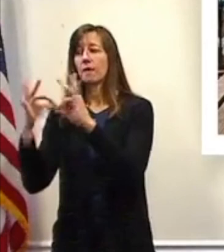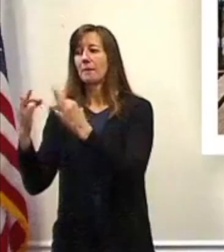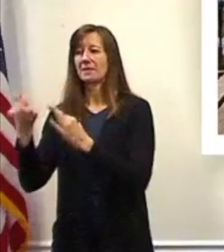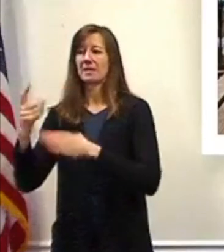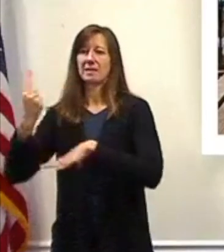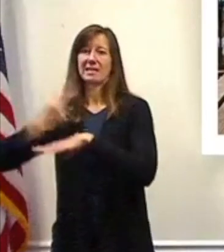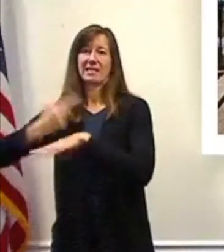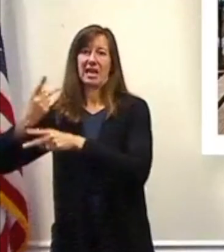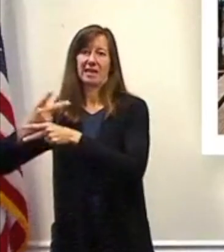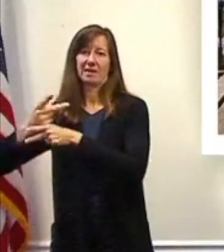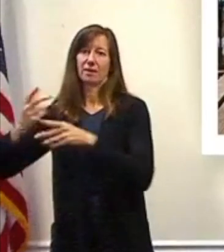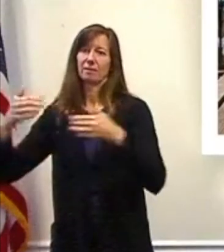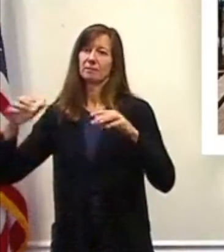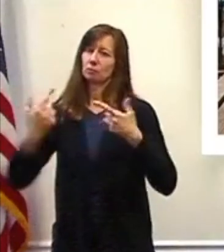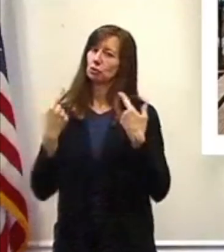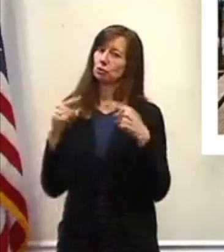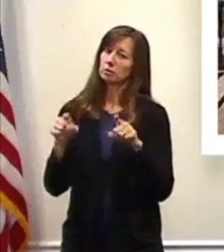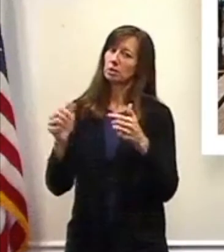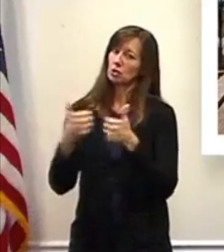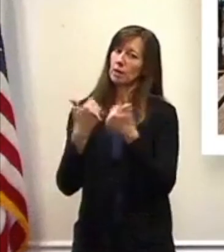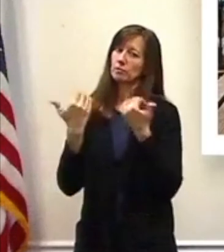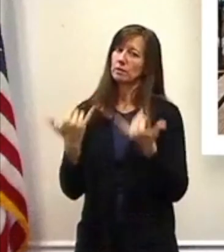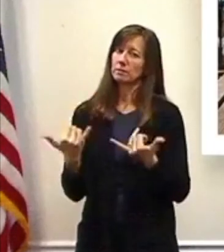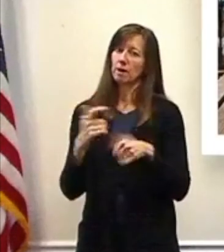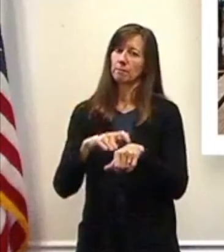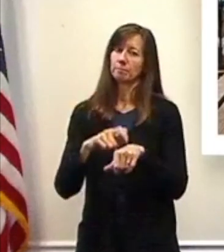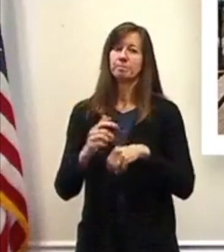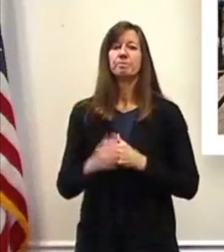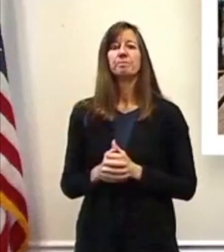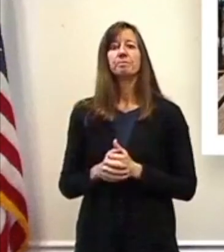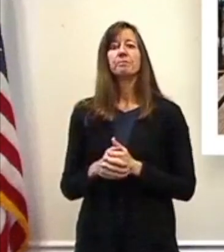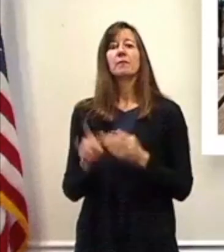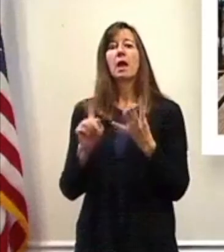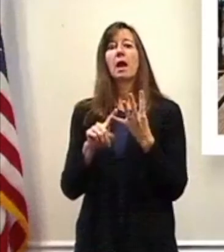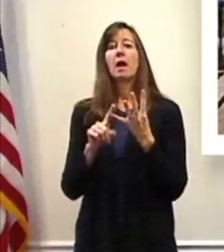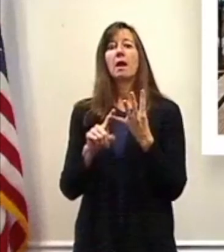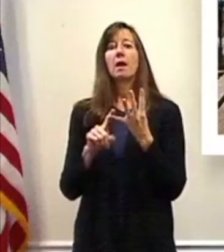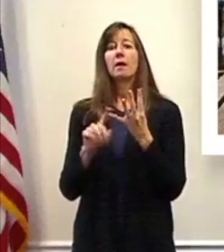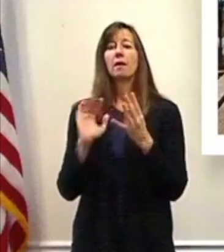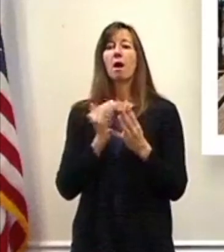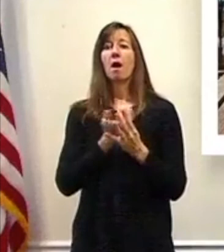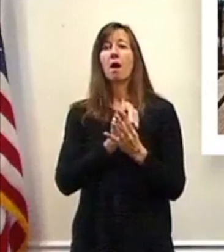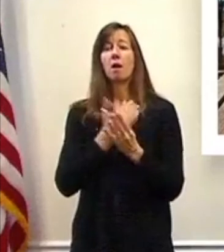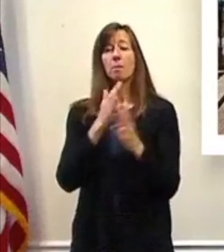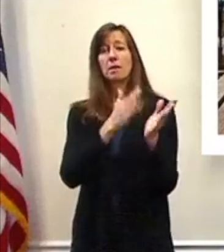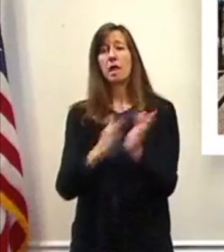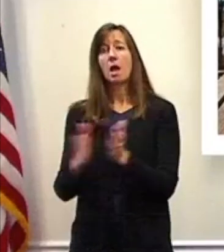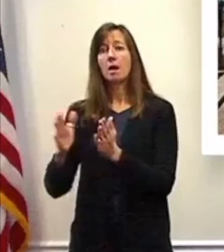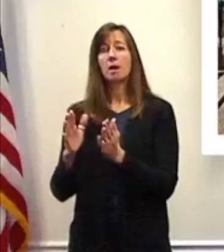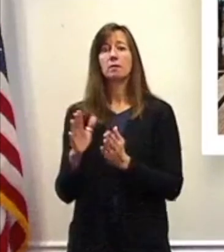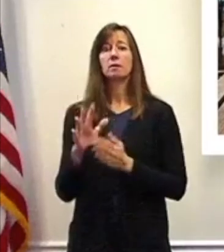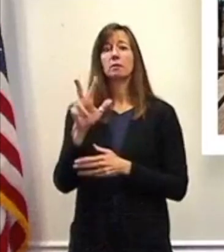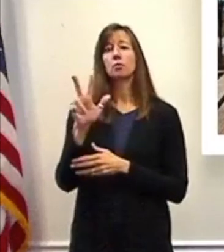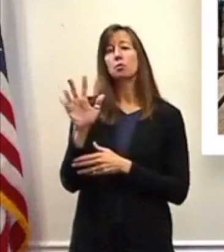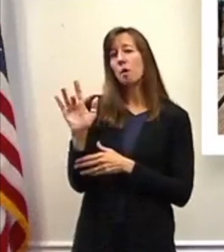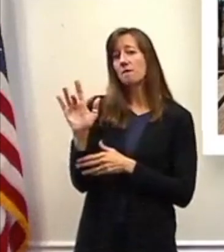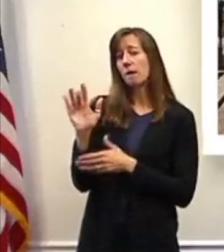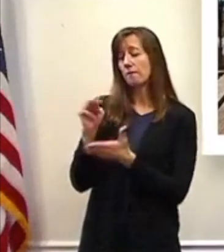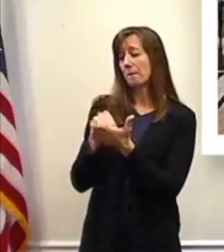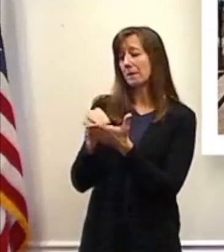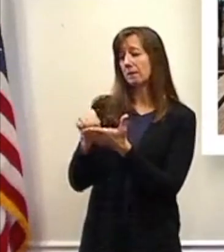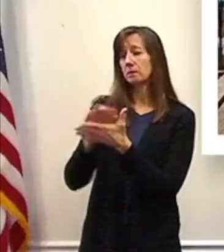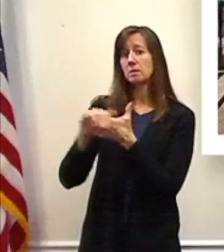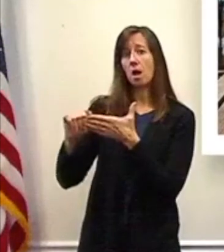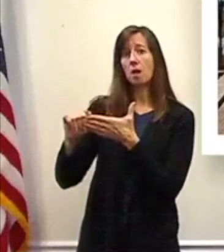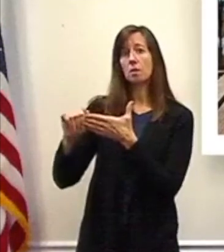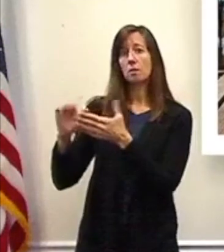times. And I would note that we in our capital plan remain committed to as much as a $25 million partnership with the